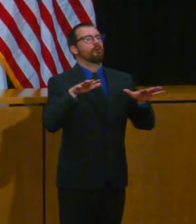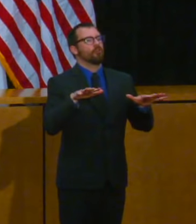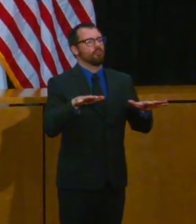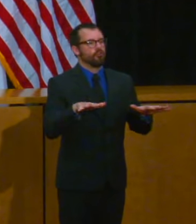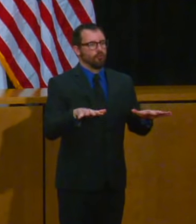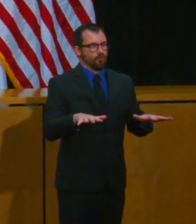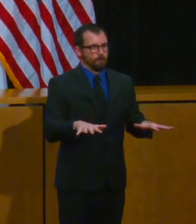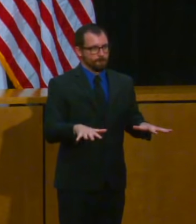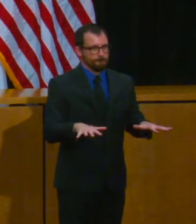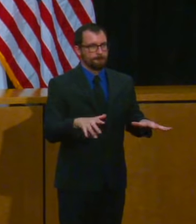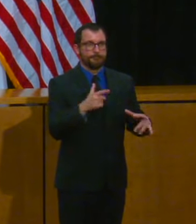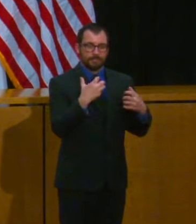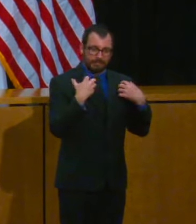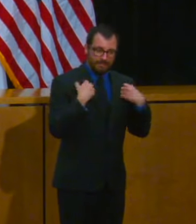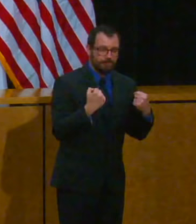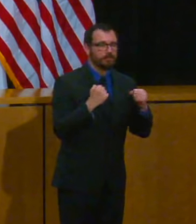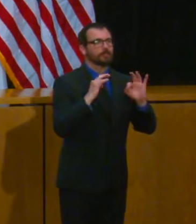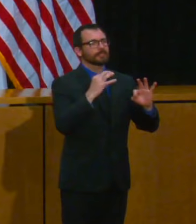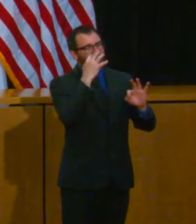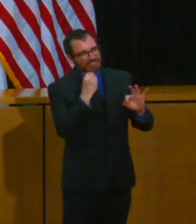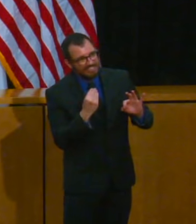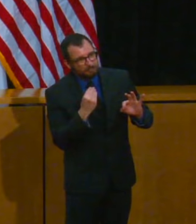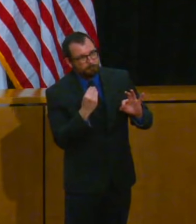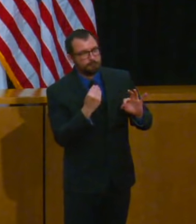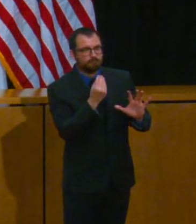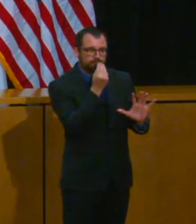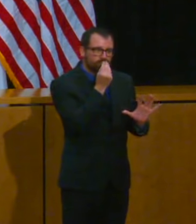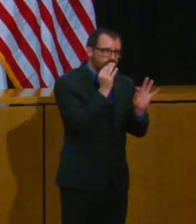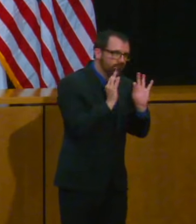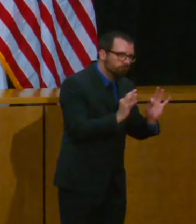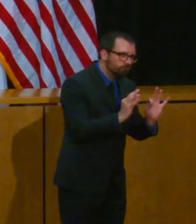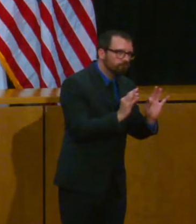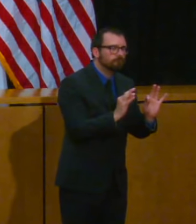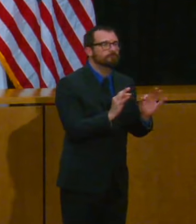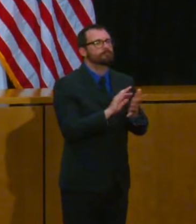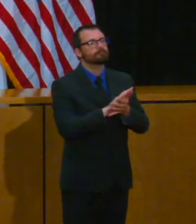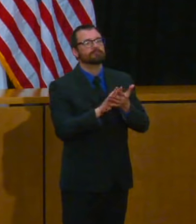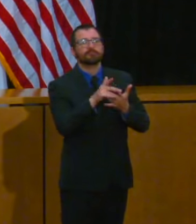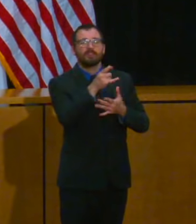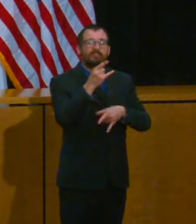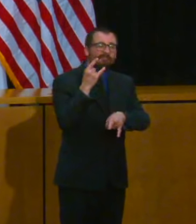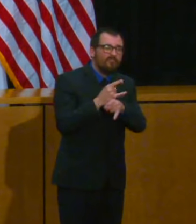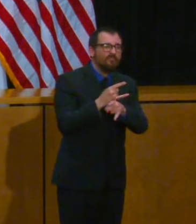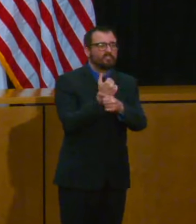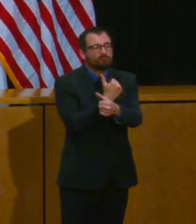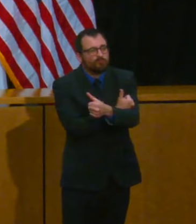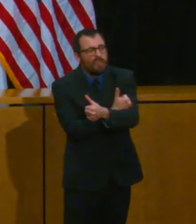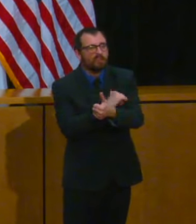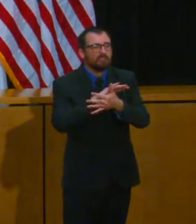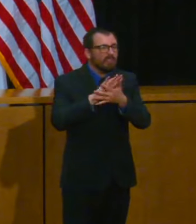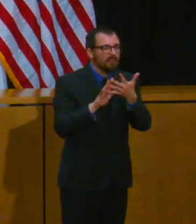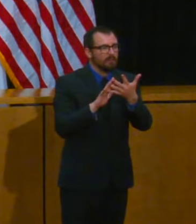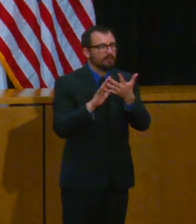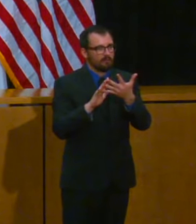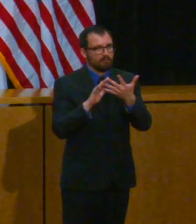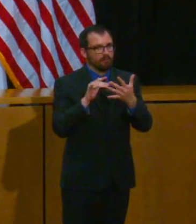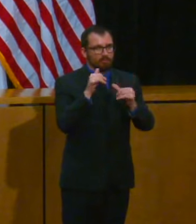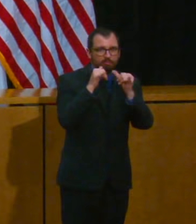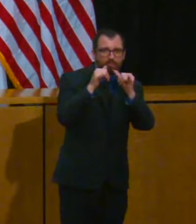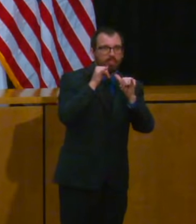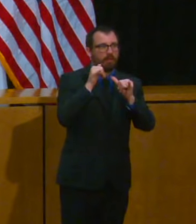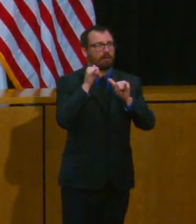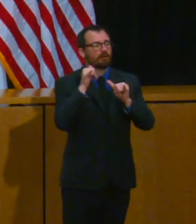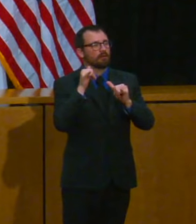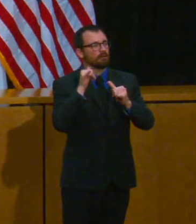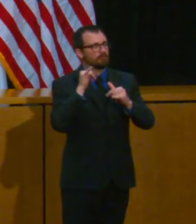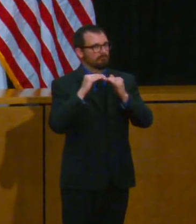sleep and avoid excessive alcohol and drugs it's okay to take a walk or sit outside in